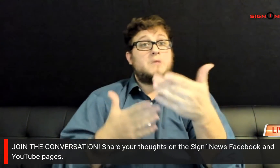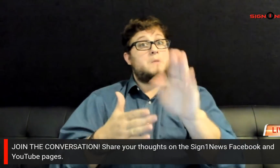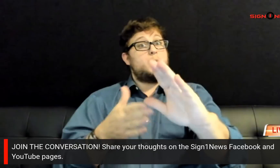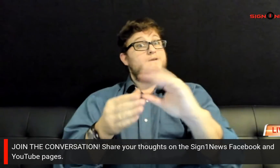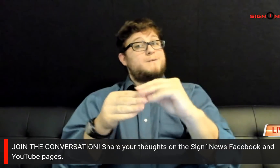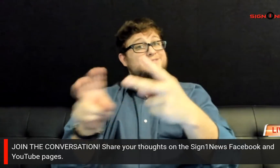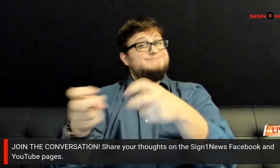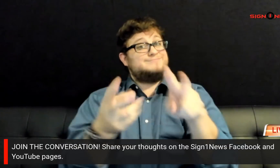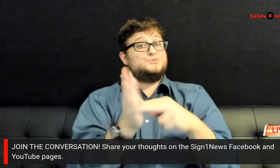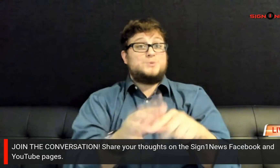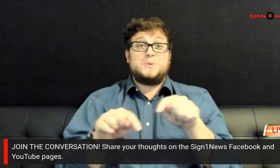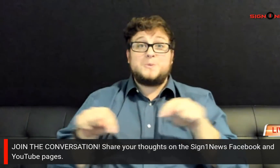comment.